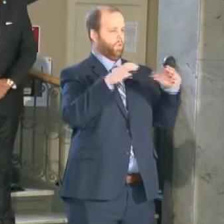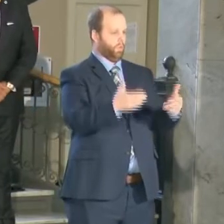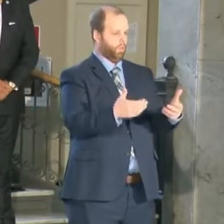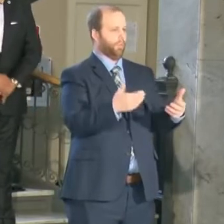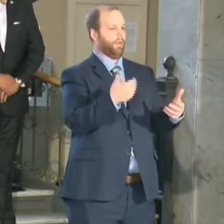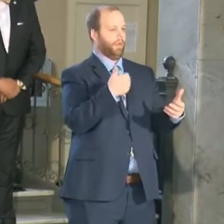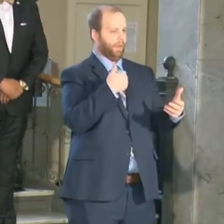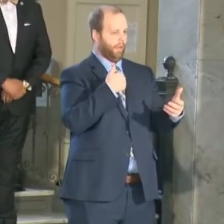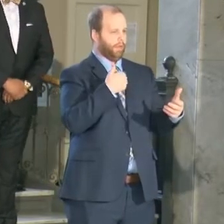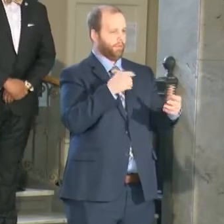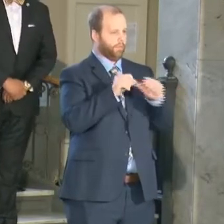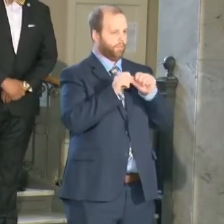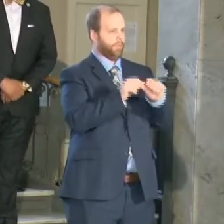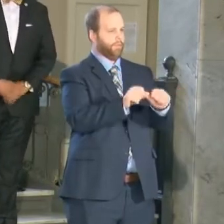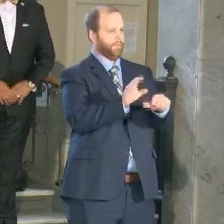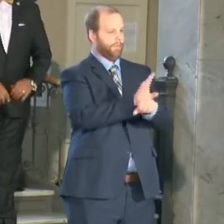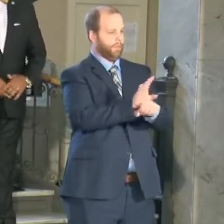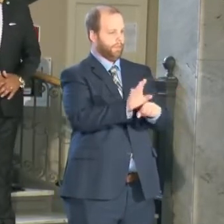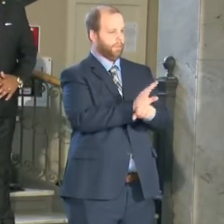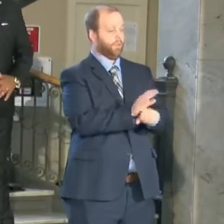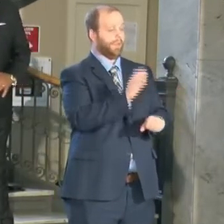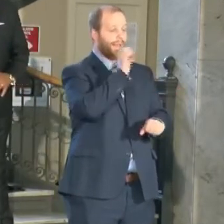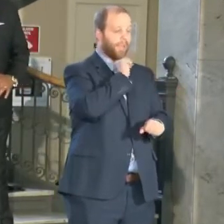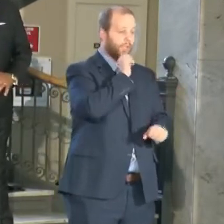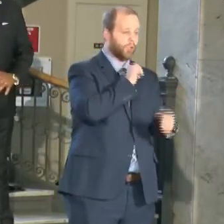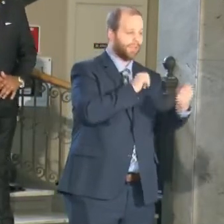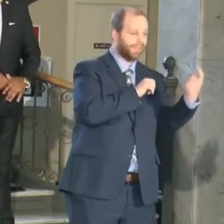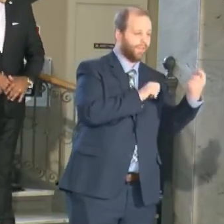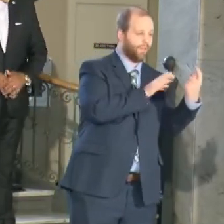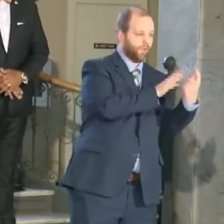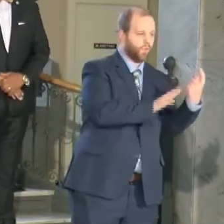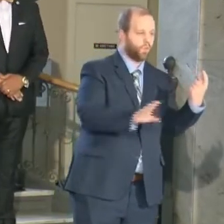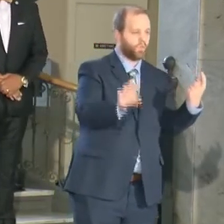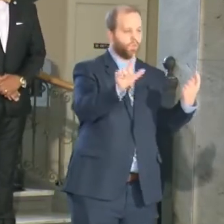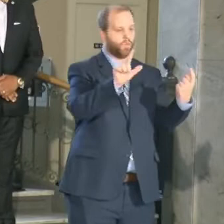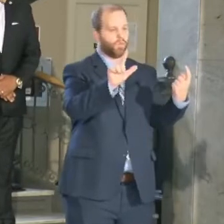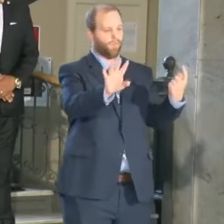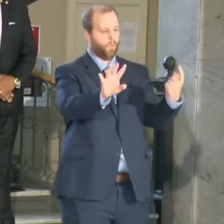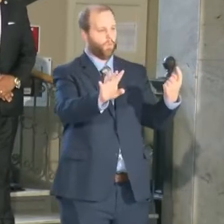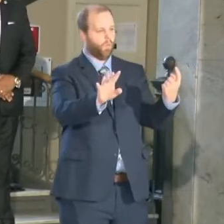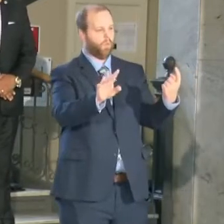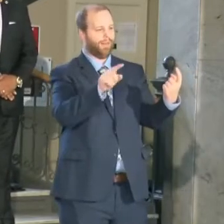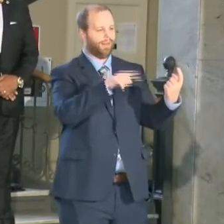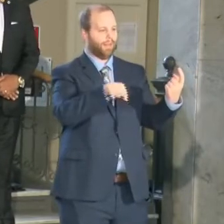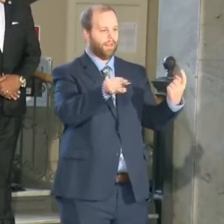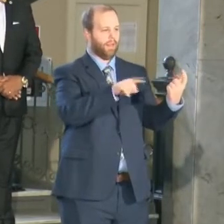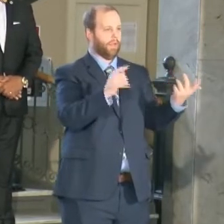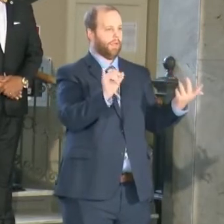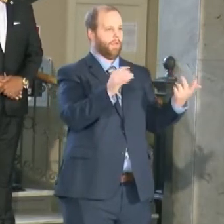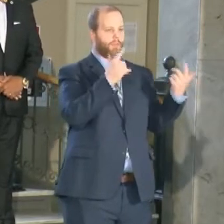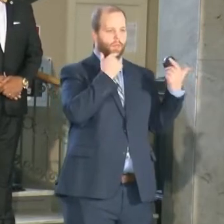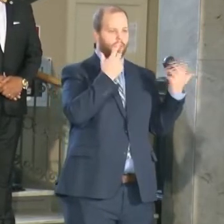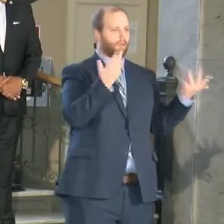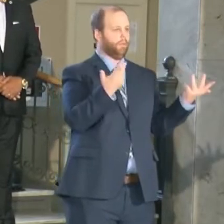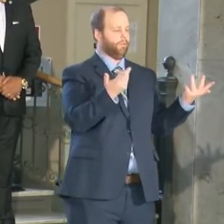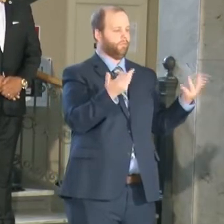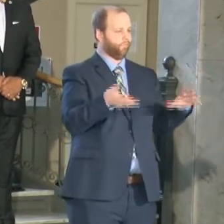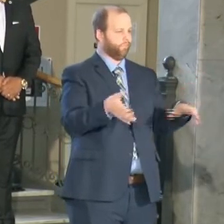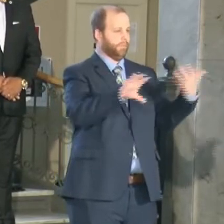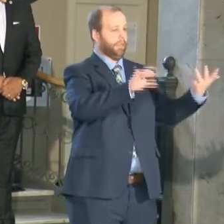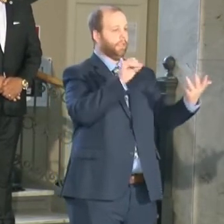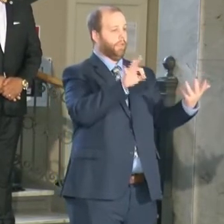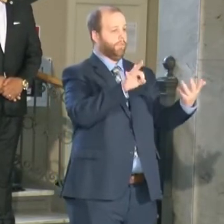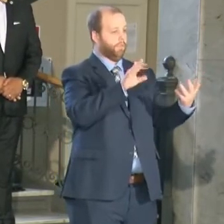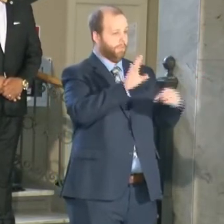youth and our young adults we're wanting to make sure that they're staying busy want to make sure they're staying productive uh and this is a way that they can stay productive by providing